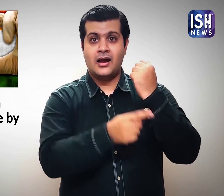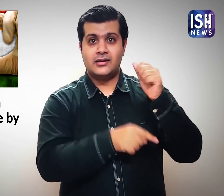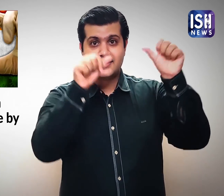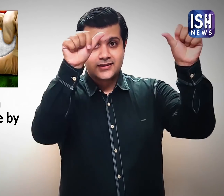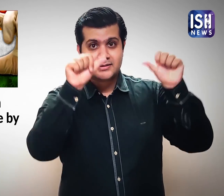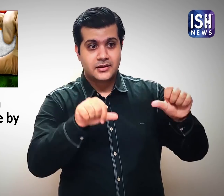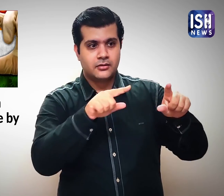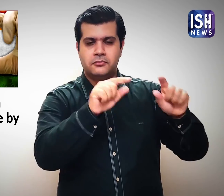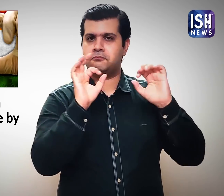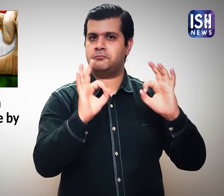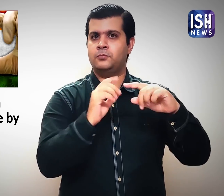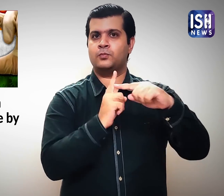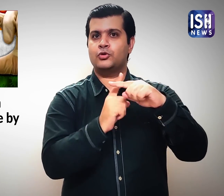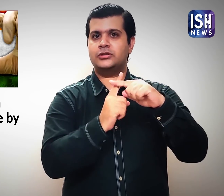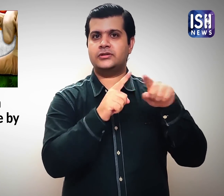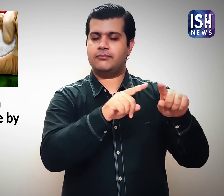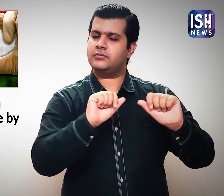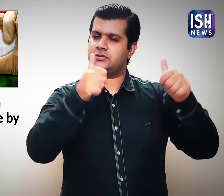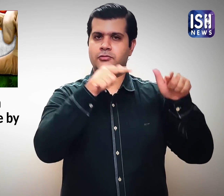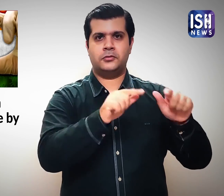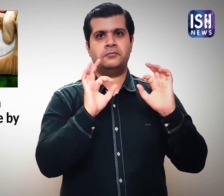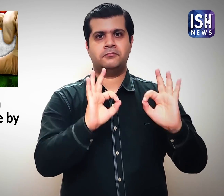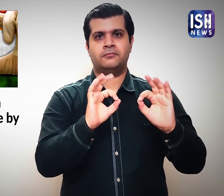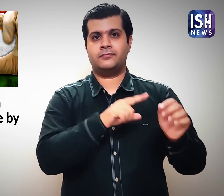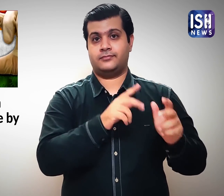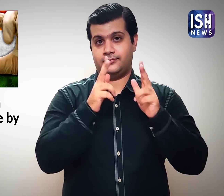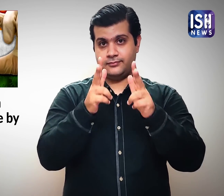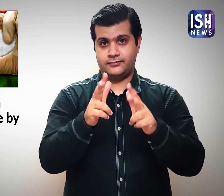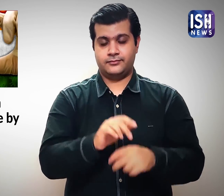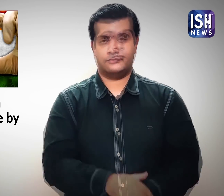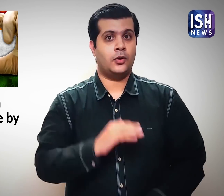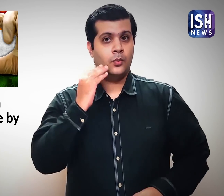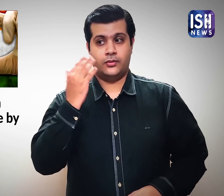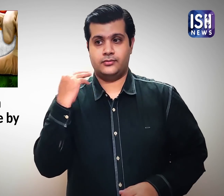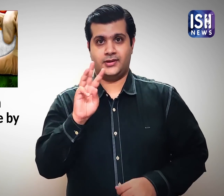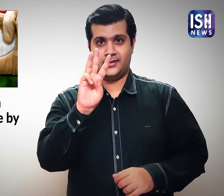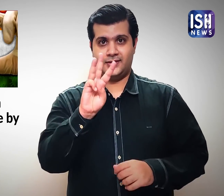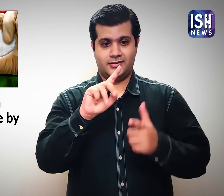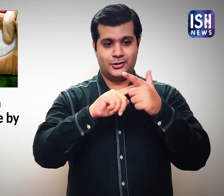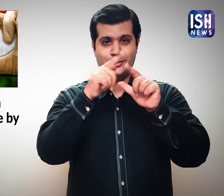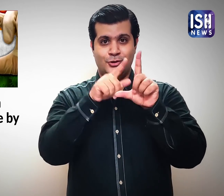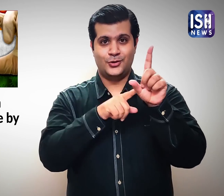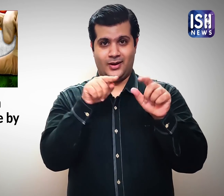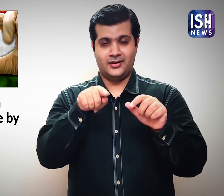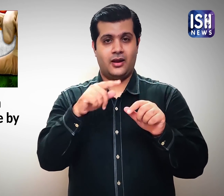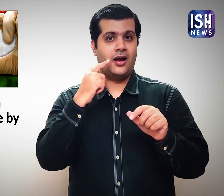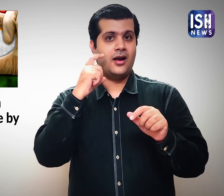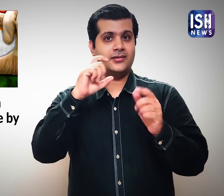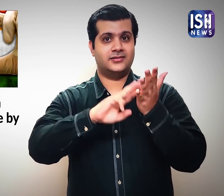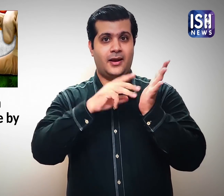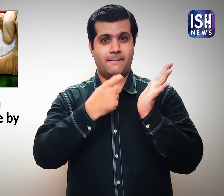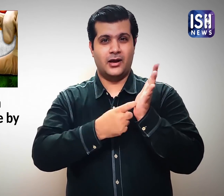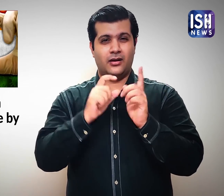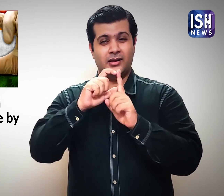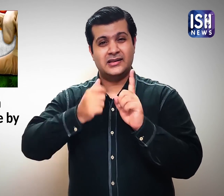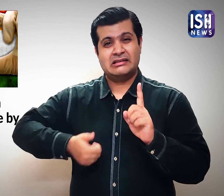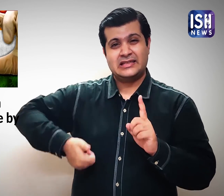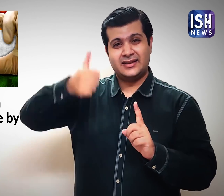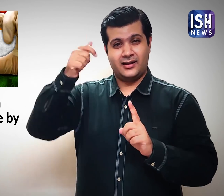It's said, results from these studies have been promising. On Friday, 3rd July, ICMR Director